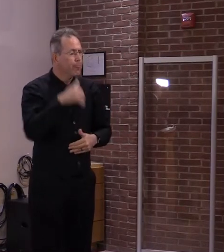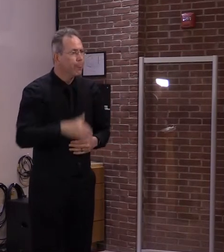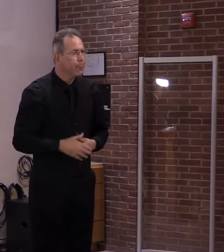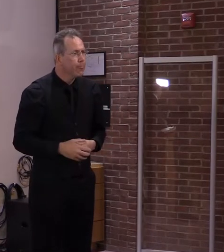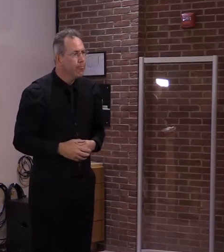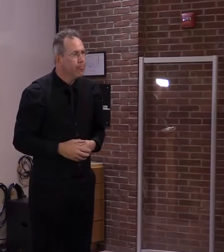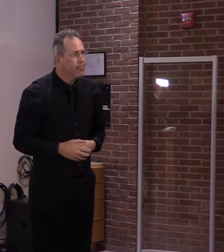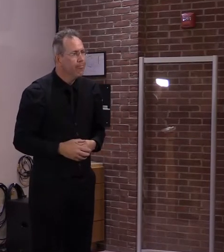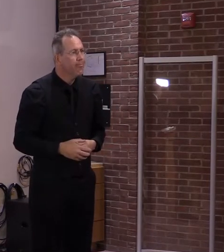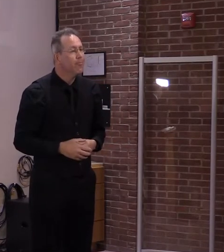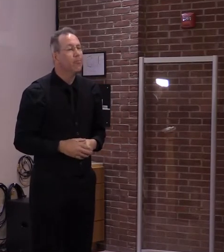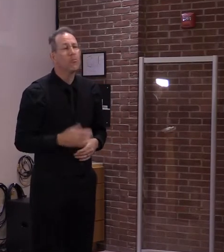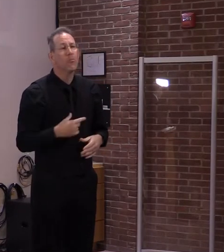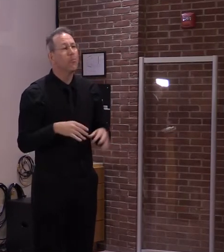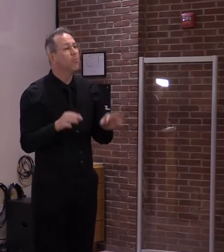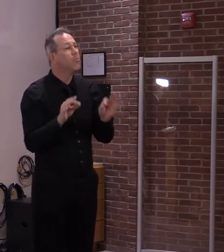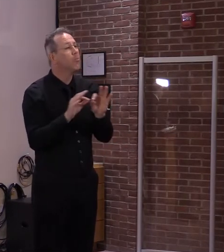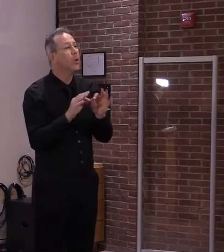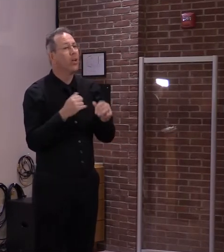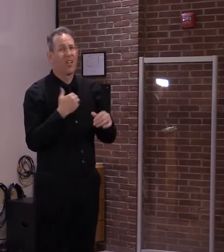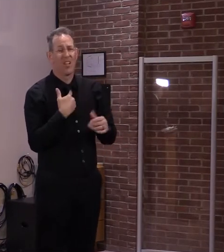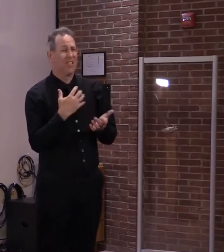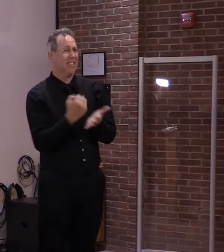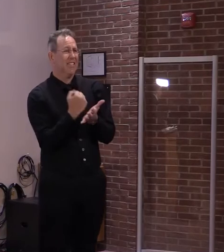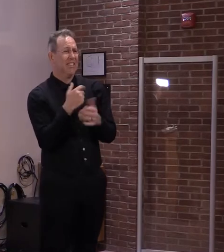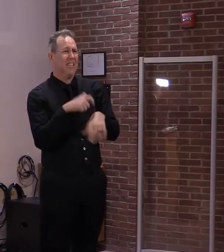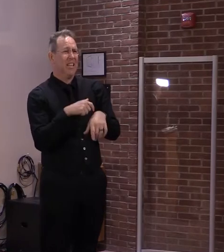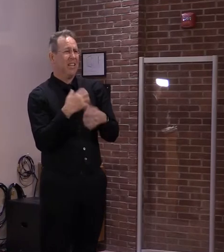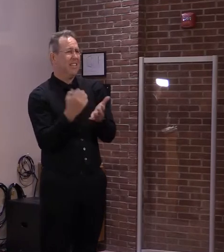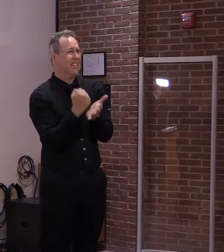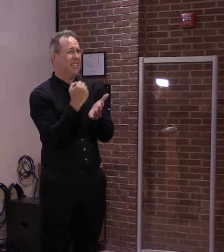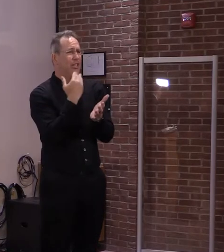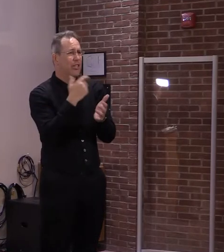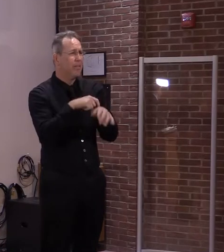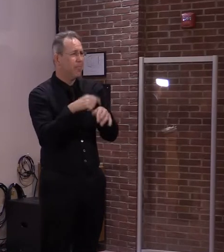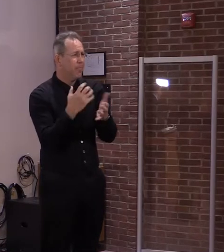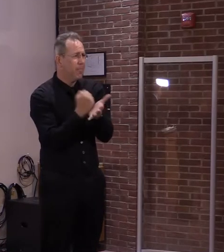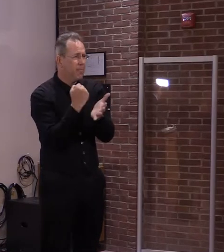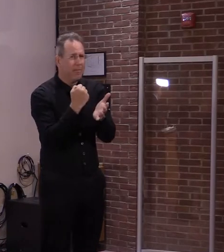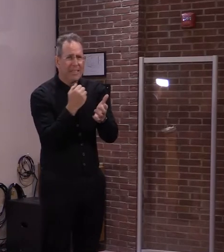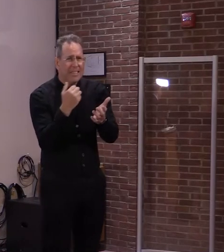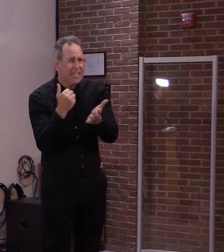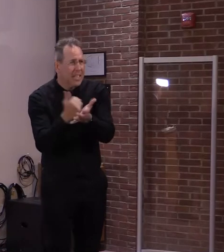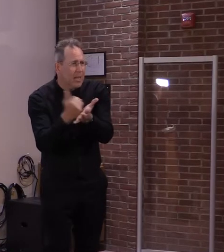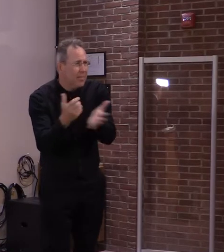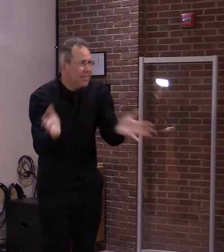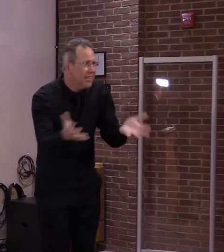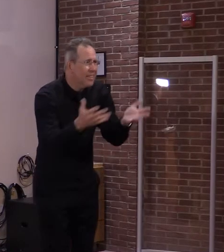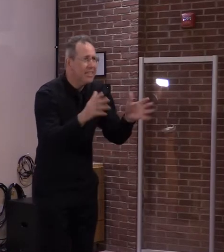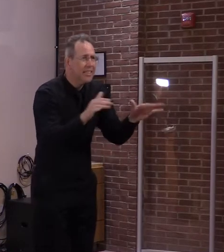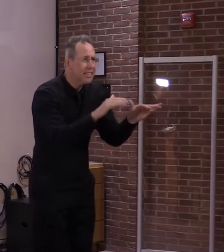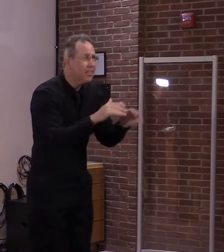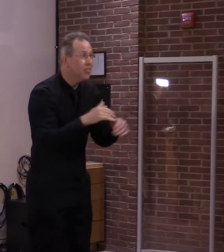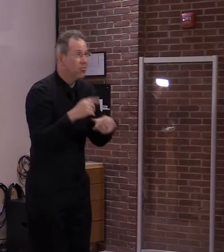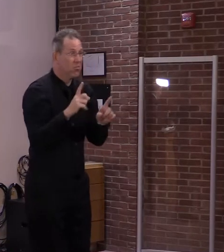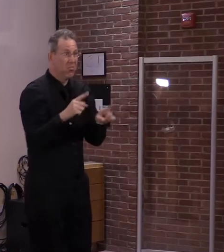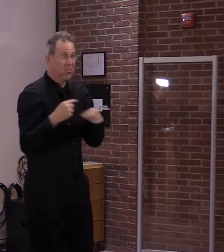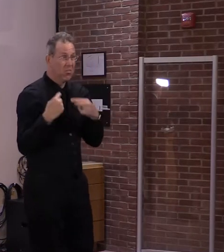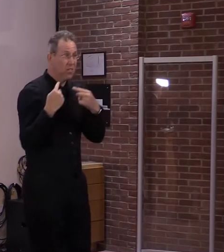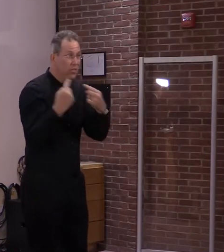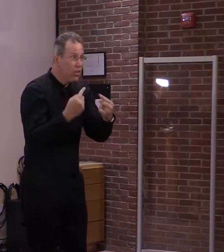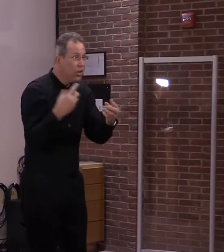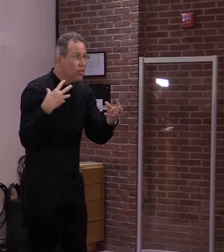an important time and why we need to help continue to help businesses. As you've seen over the last year, we have consistently